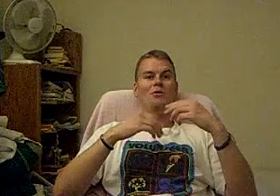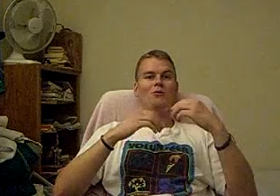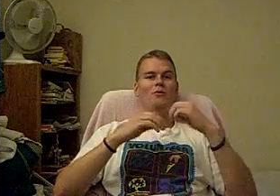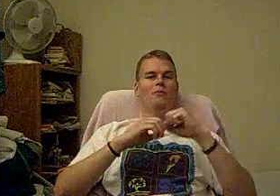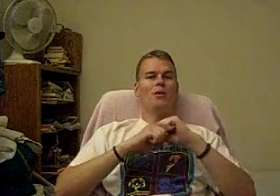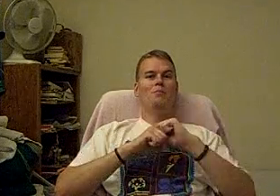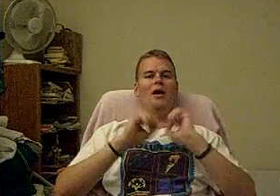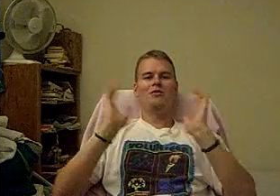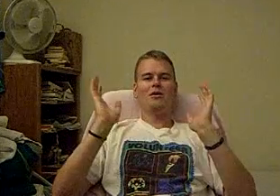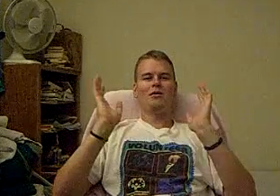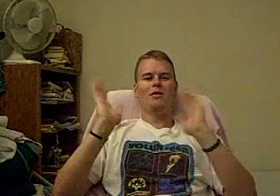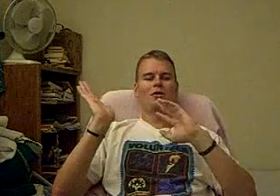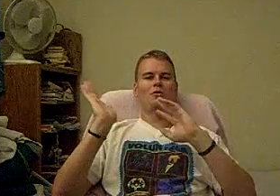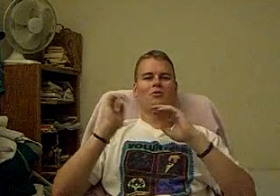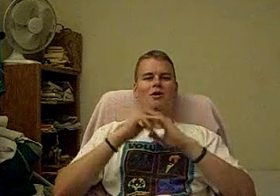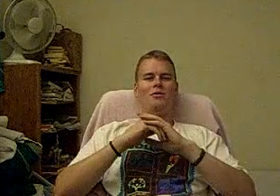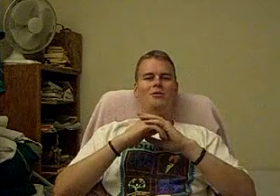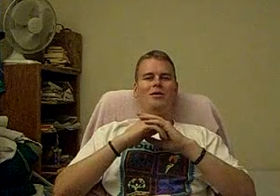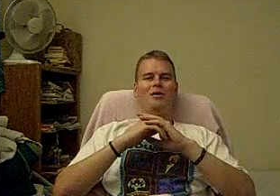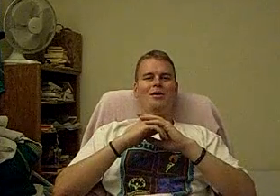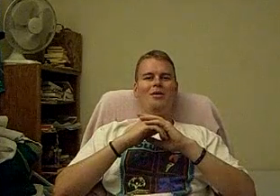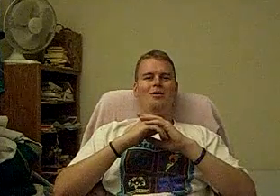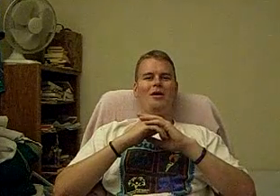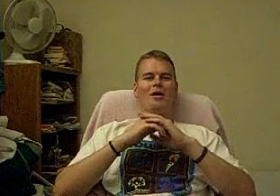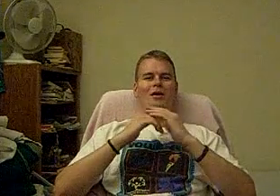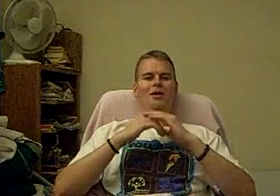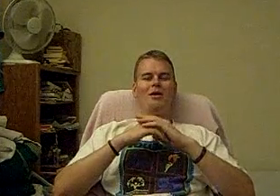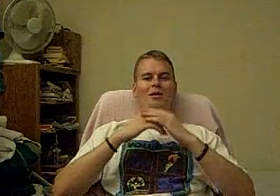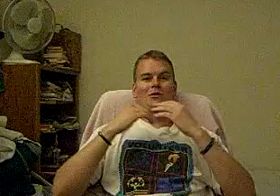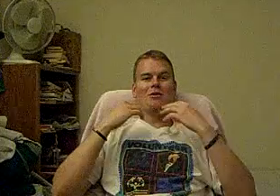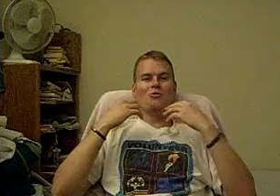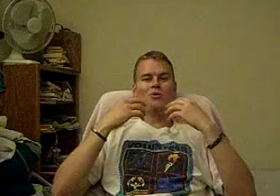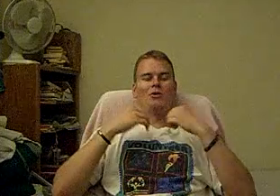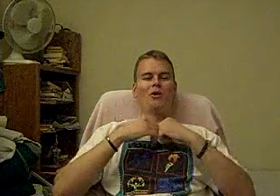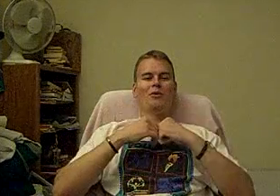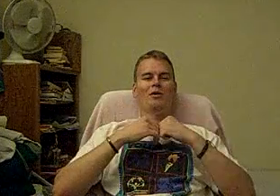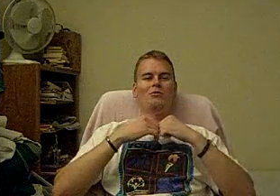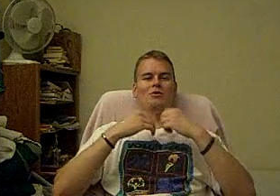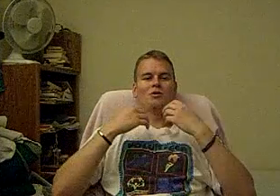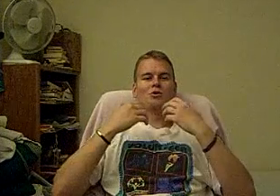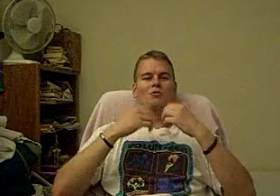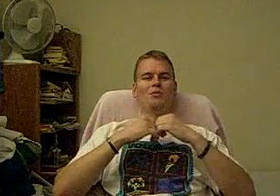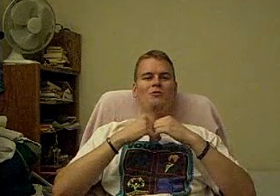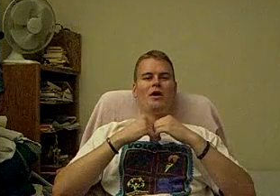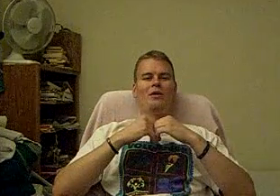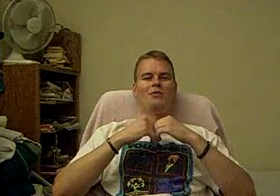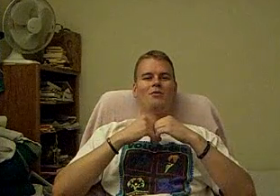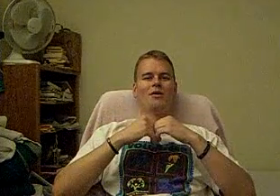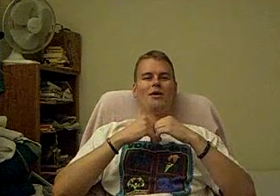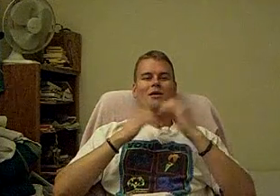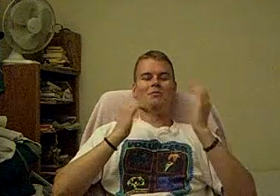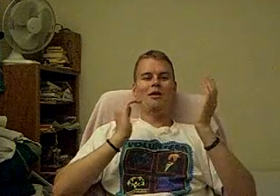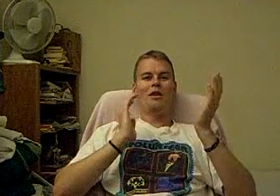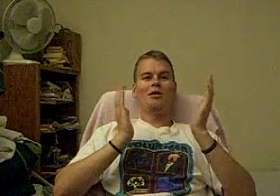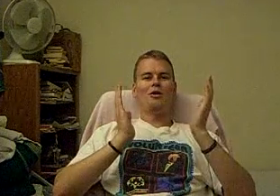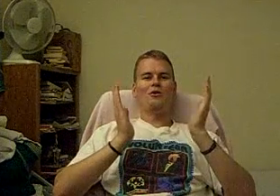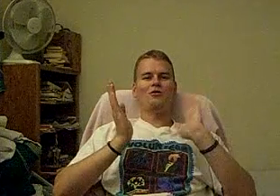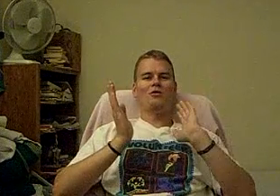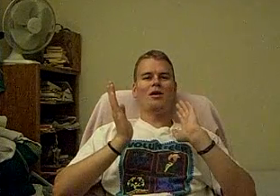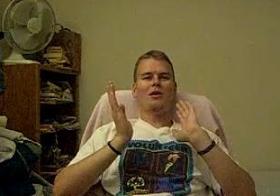do amazing in another scenario. And I think that is a really great way to just to show people's talents. And then you just say